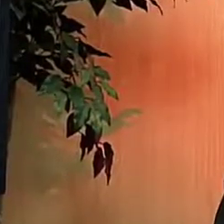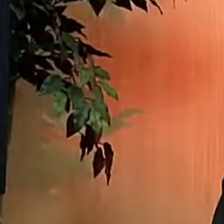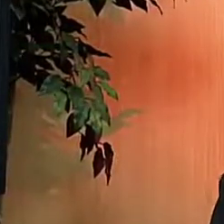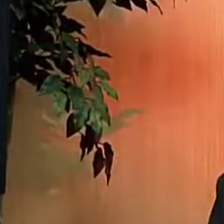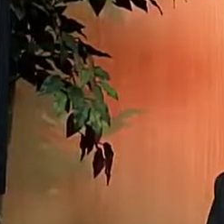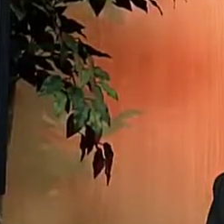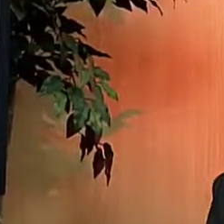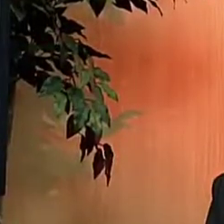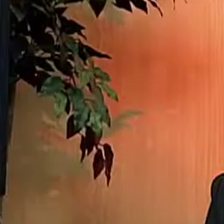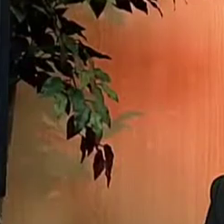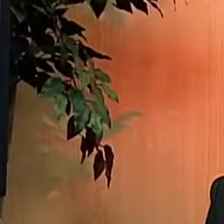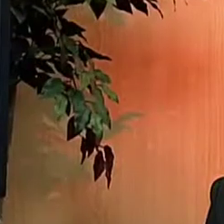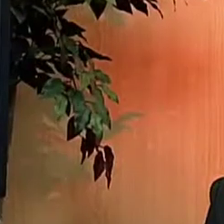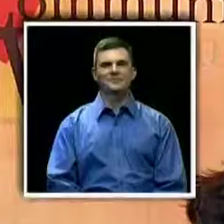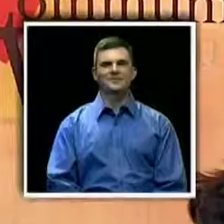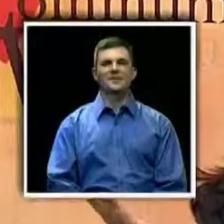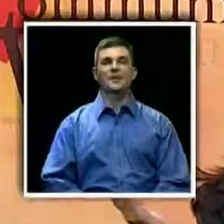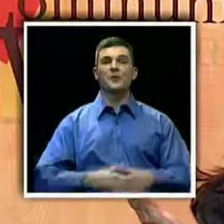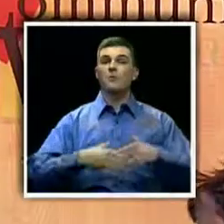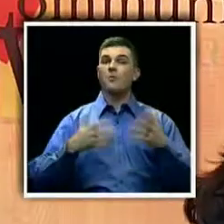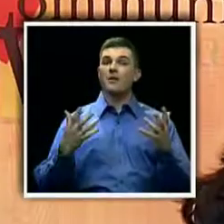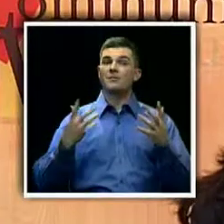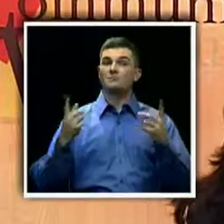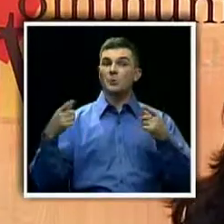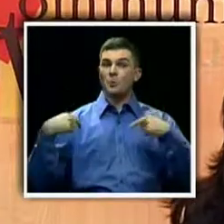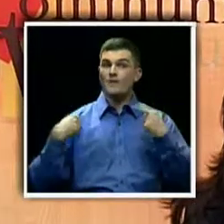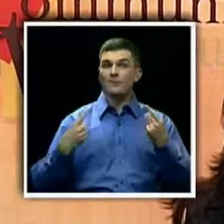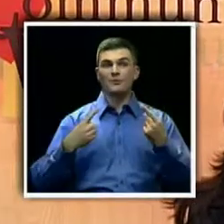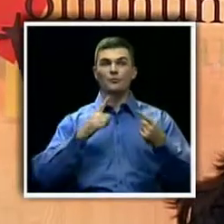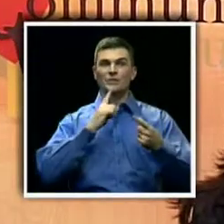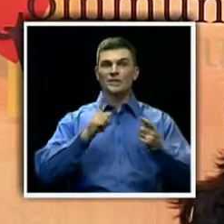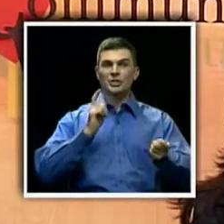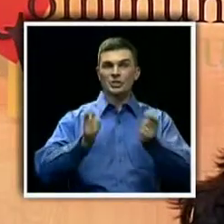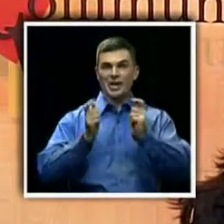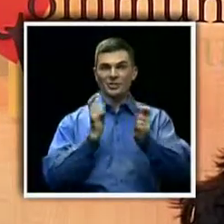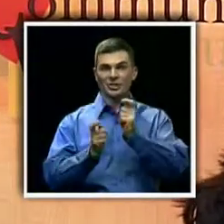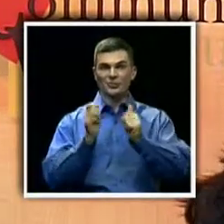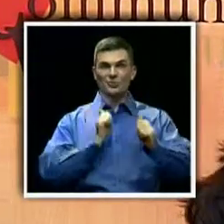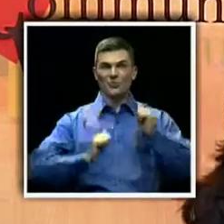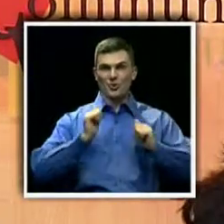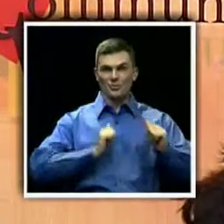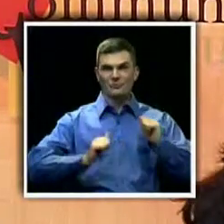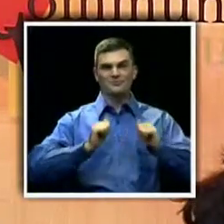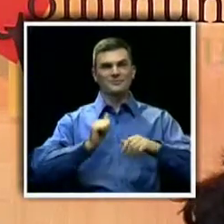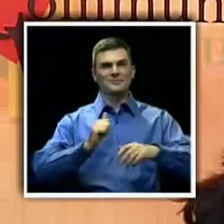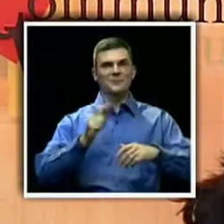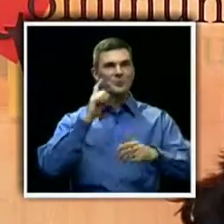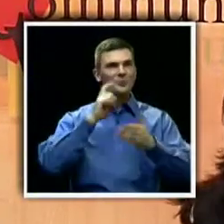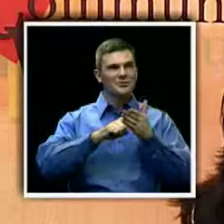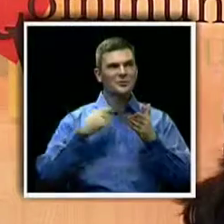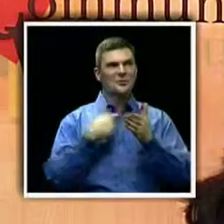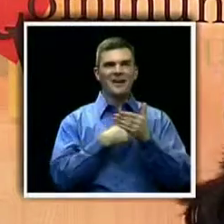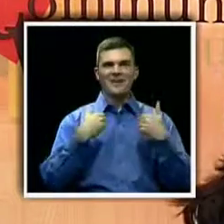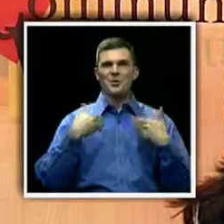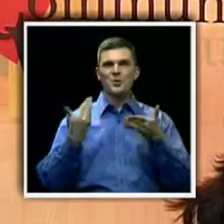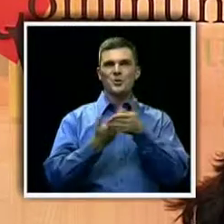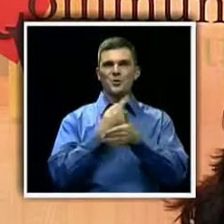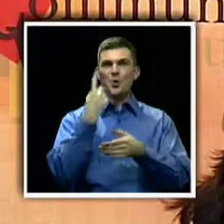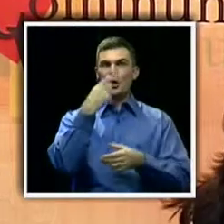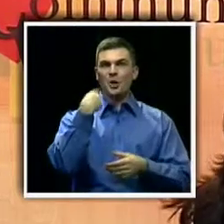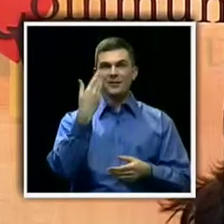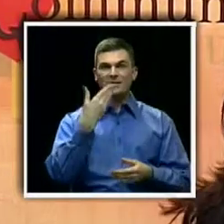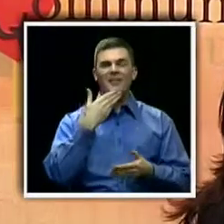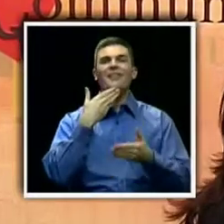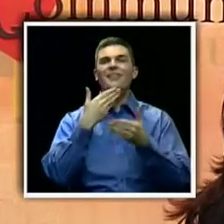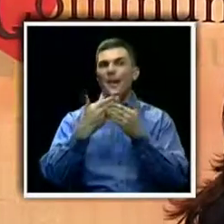bit about what you've been doing since April? Well, we've been revamping the show. You'll probably notice that we've got a new look. Thank you very much, Pruitts, for